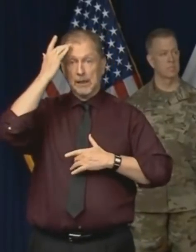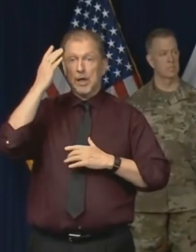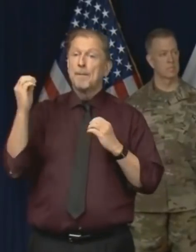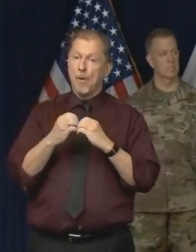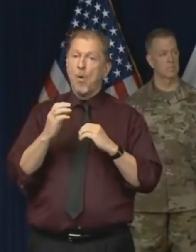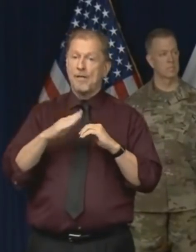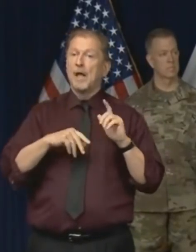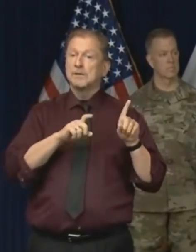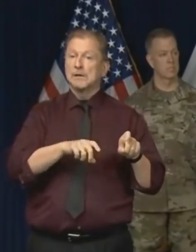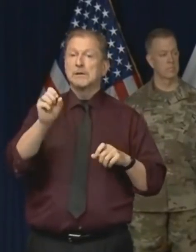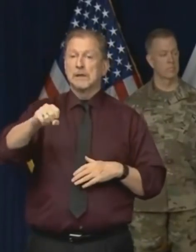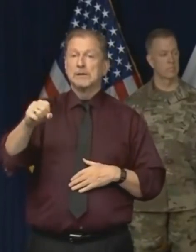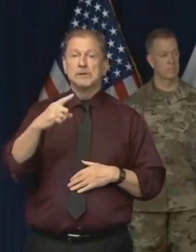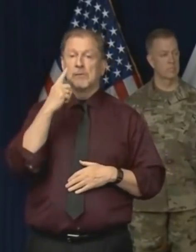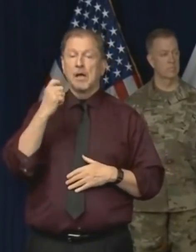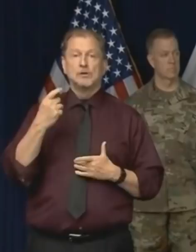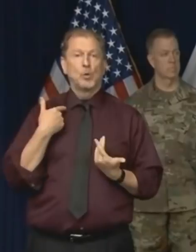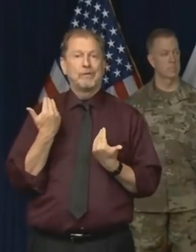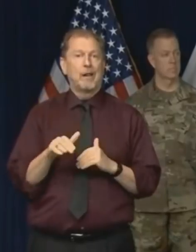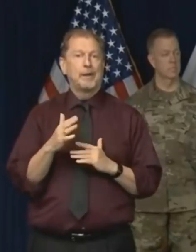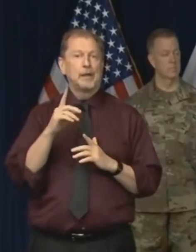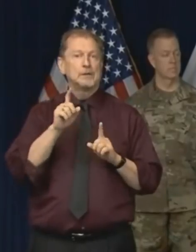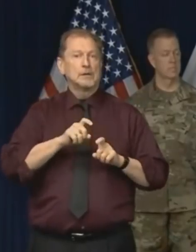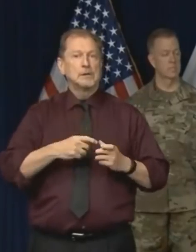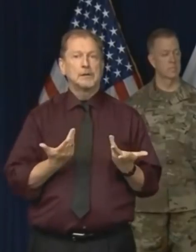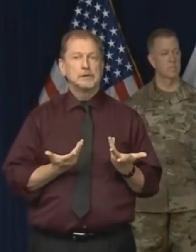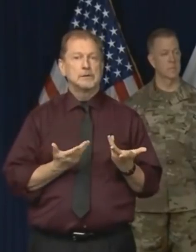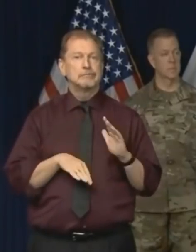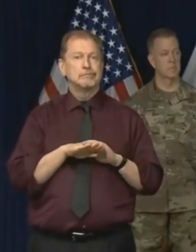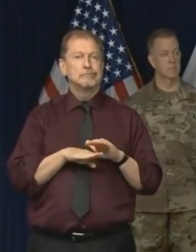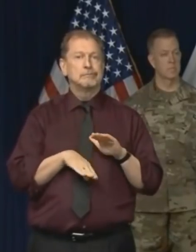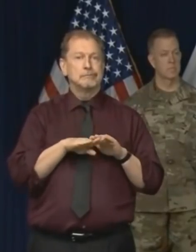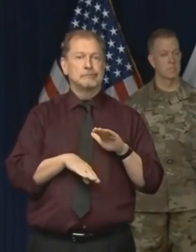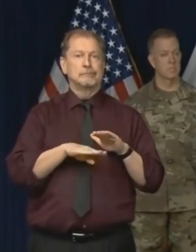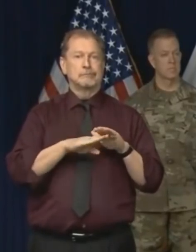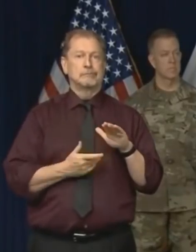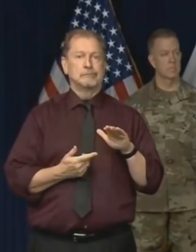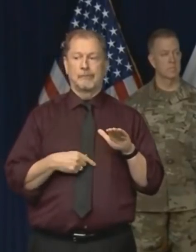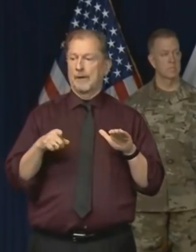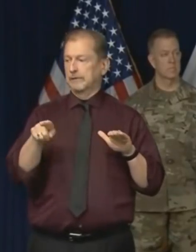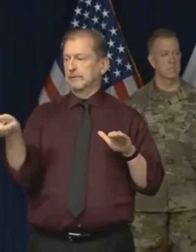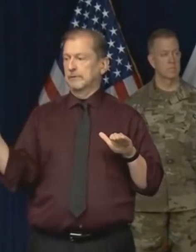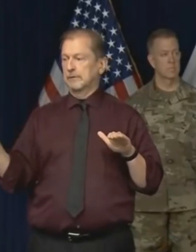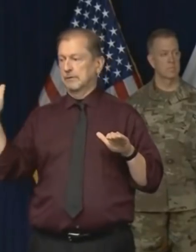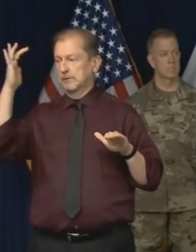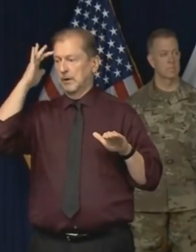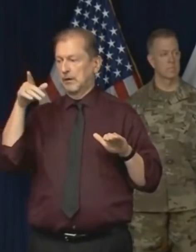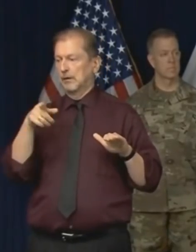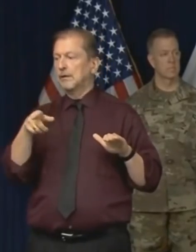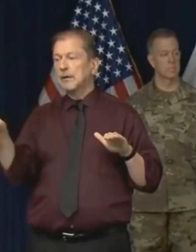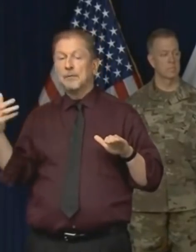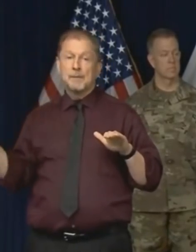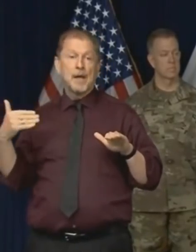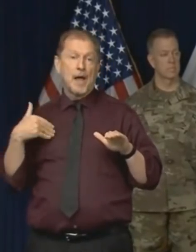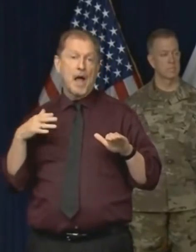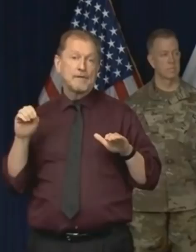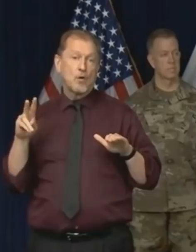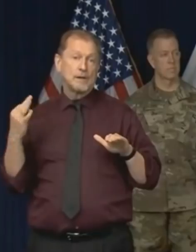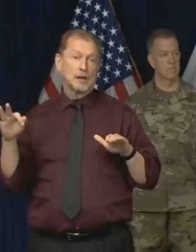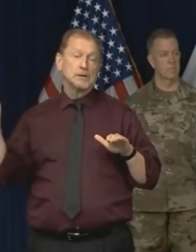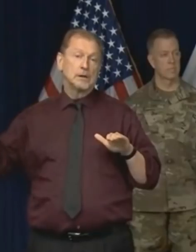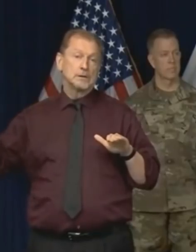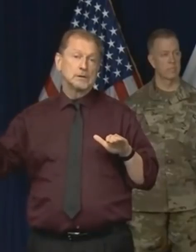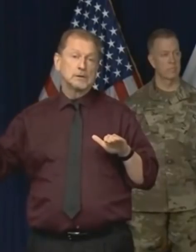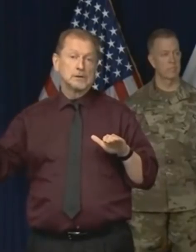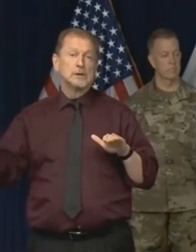than what is being tested, because we can only test so many people with the number of tests we have. So we should, you know, that's why we have to assume that